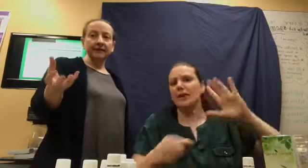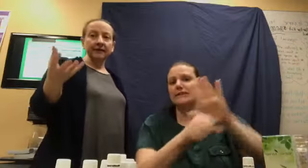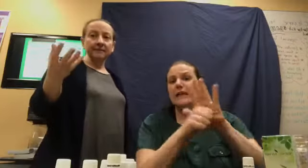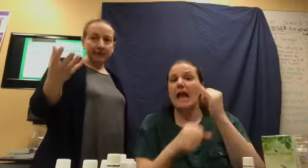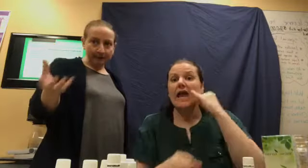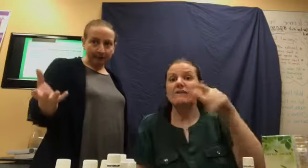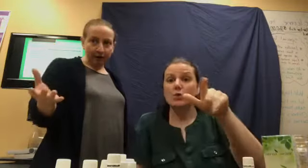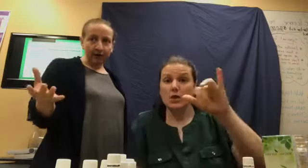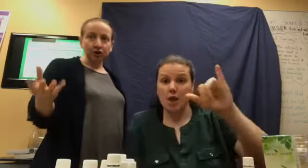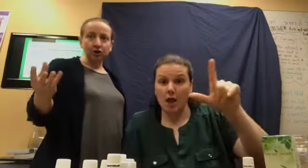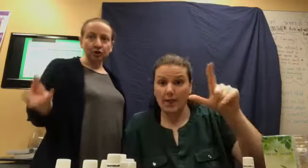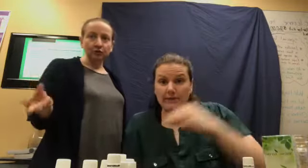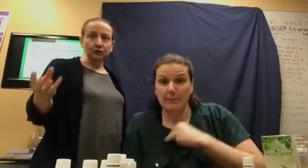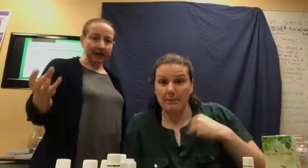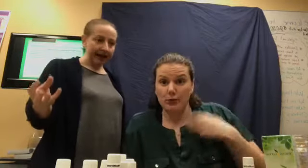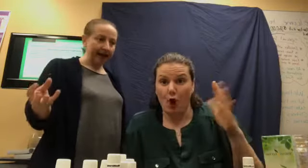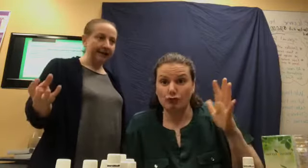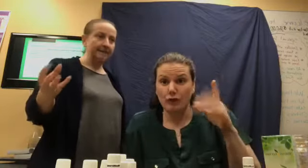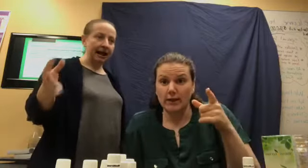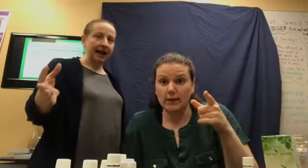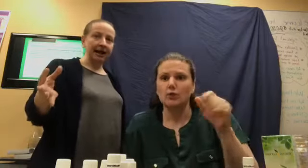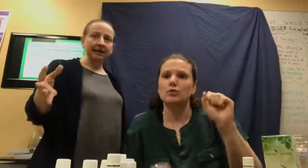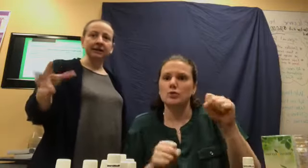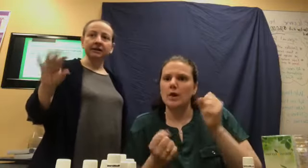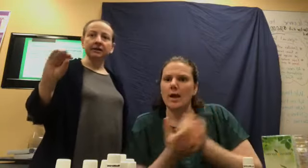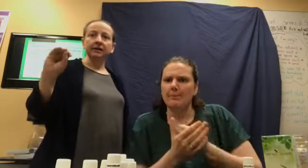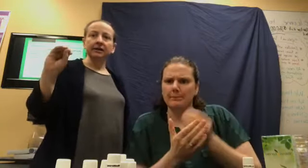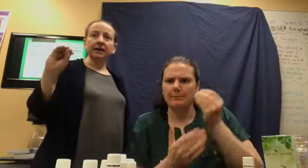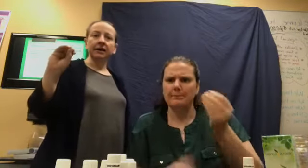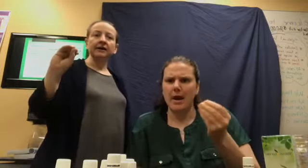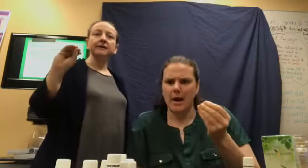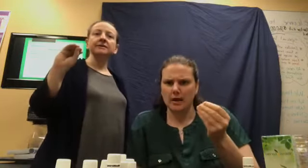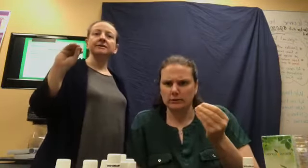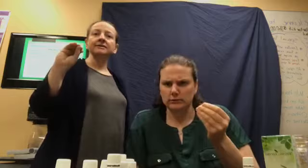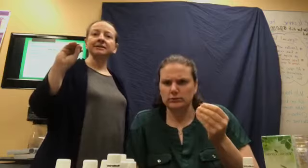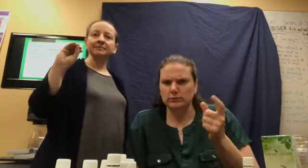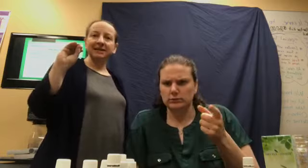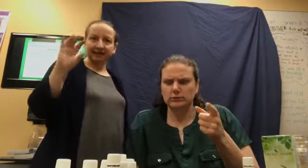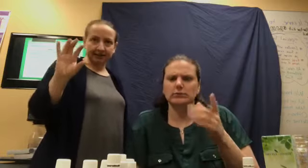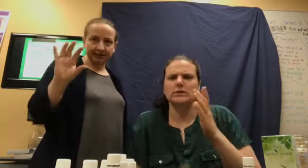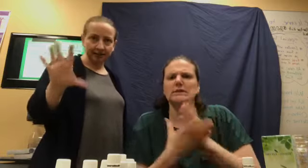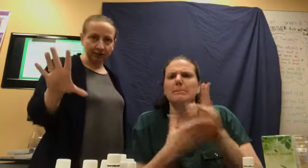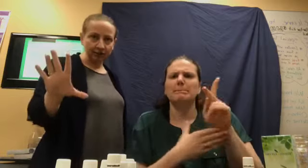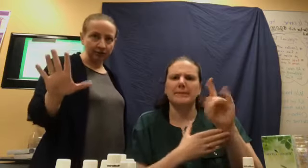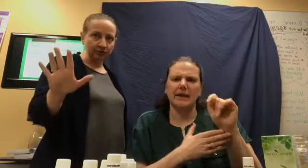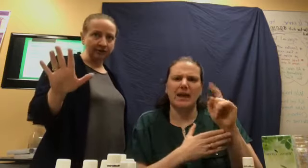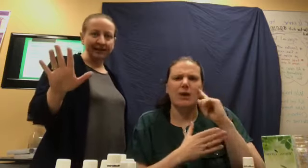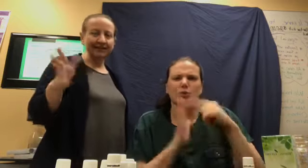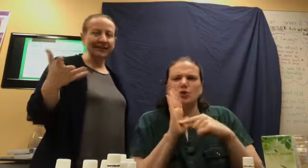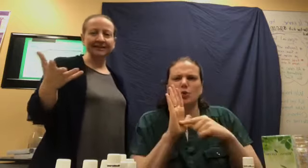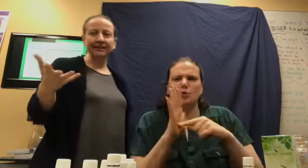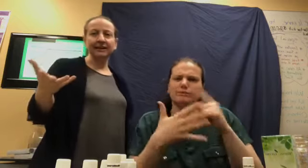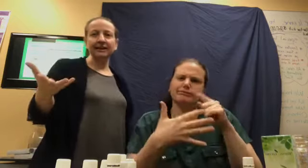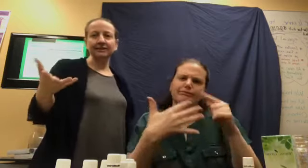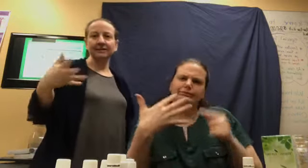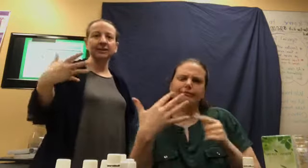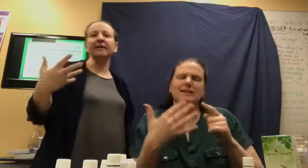member, you can buy some kits that I'll show you in a second. They're not kits. They're, like,